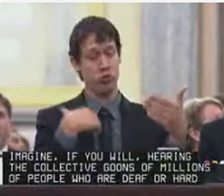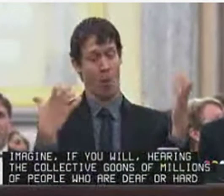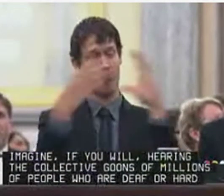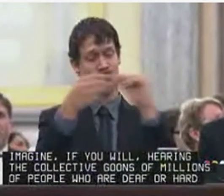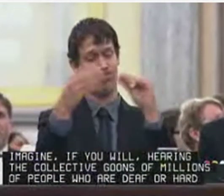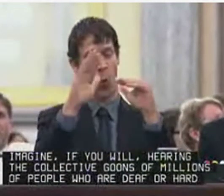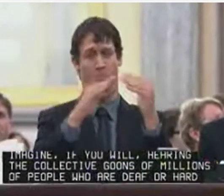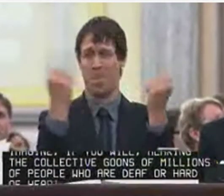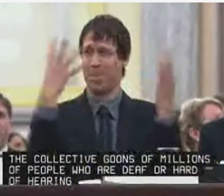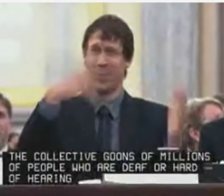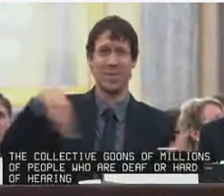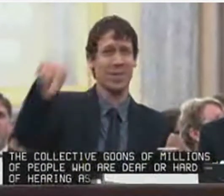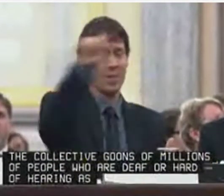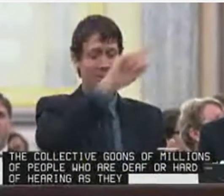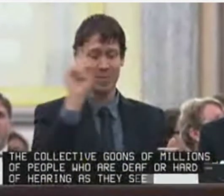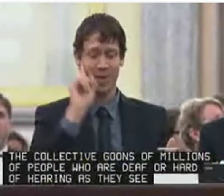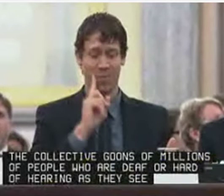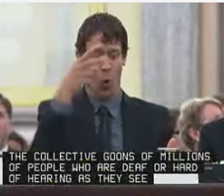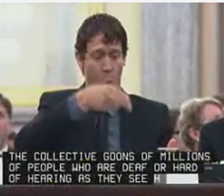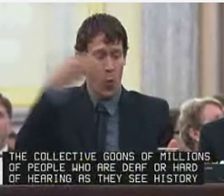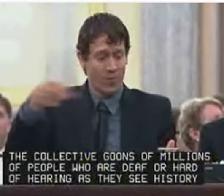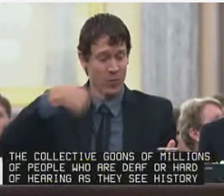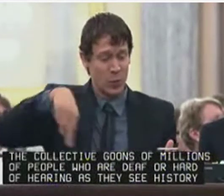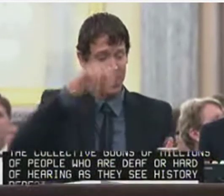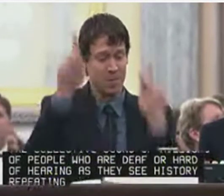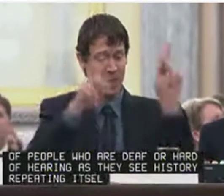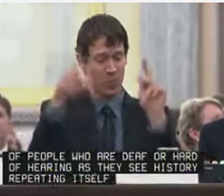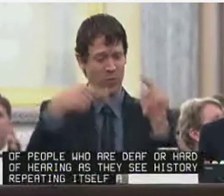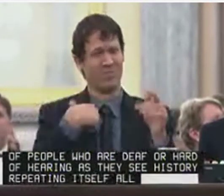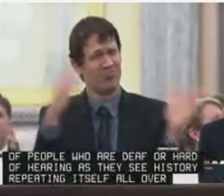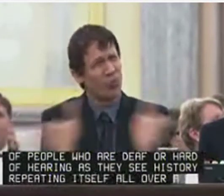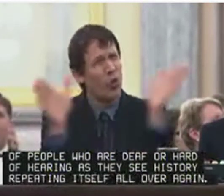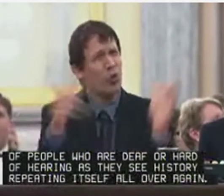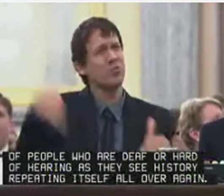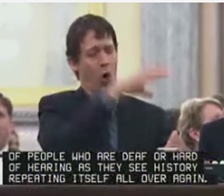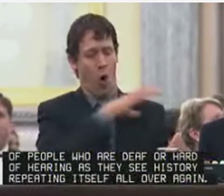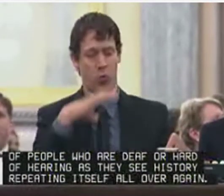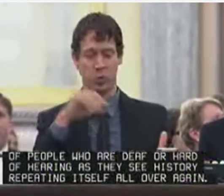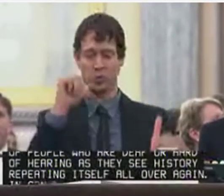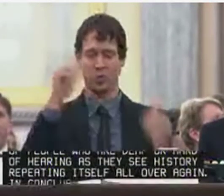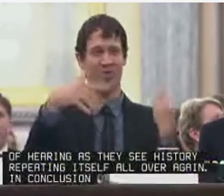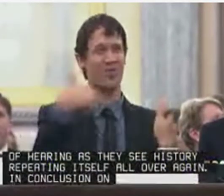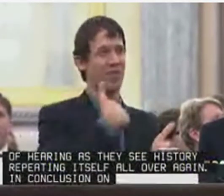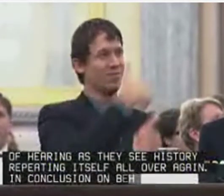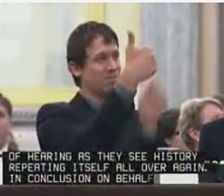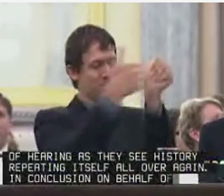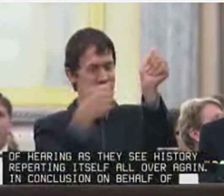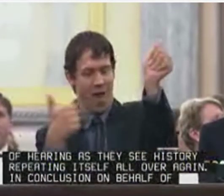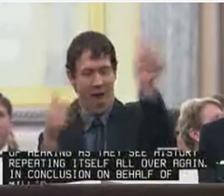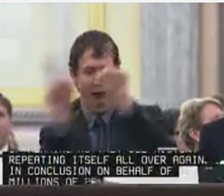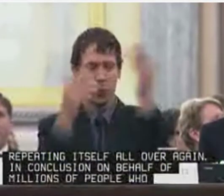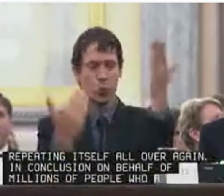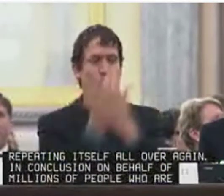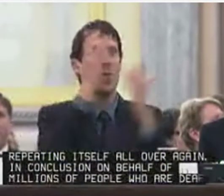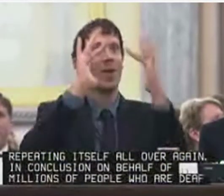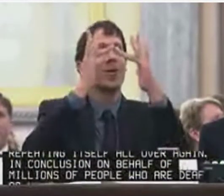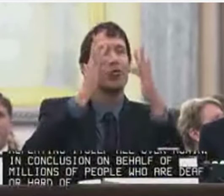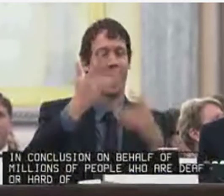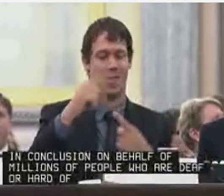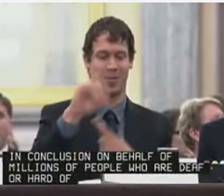over again. In conclusion, on behalf of millions of people who are deaf and hard of hearing, I urge Congress not to leave us behind